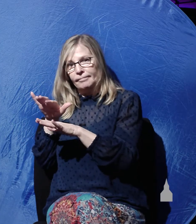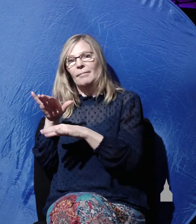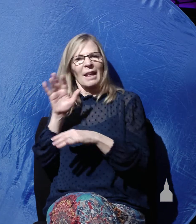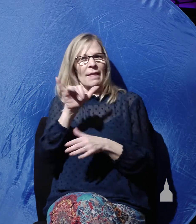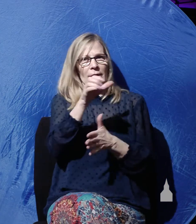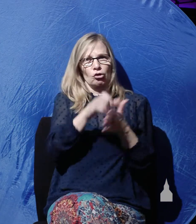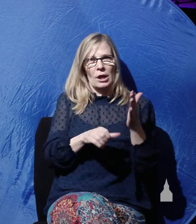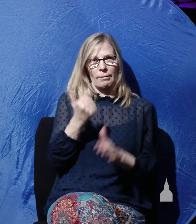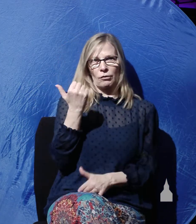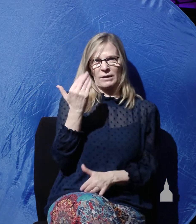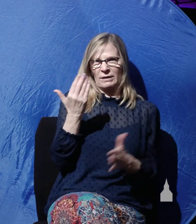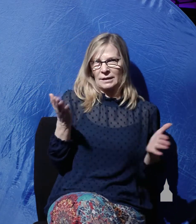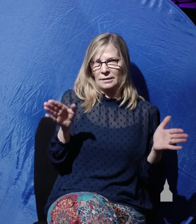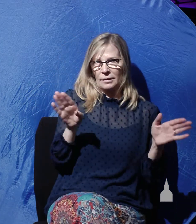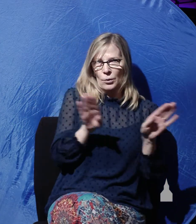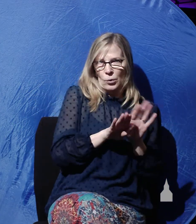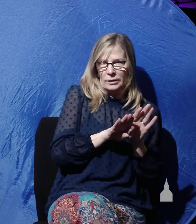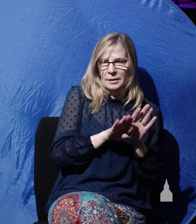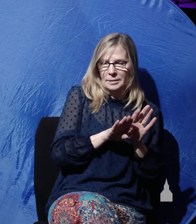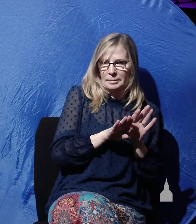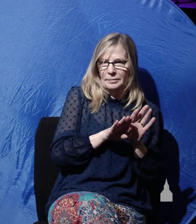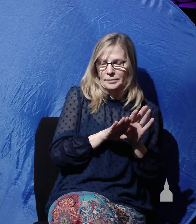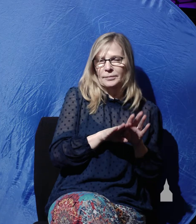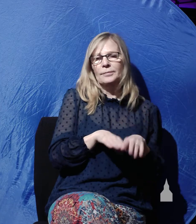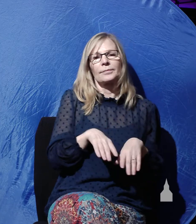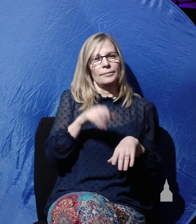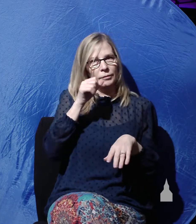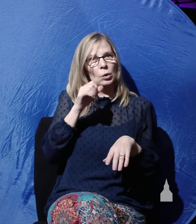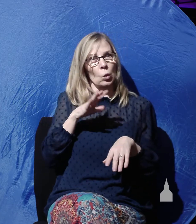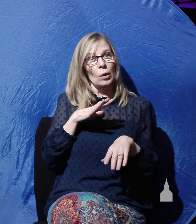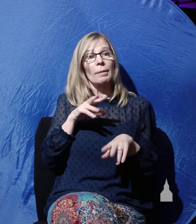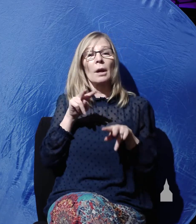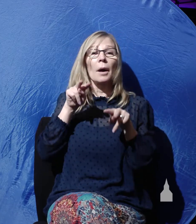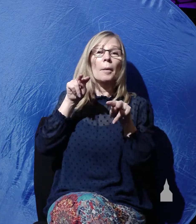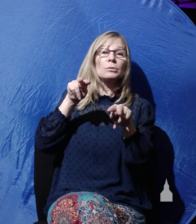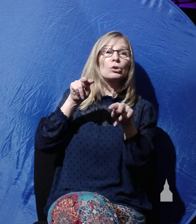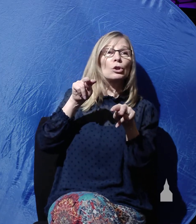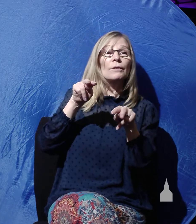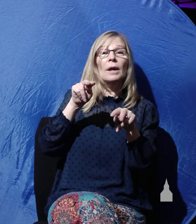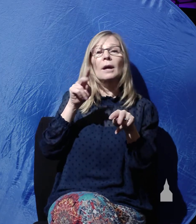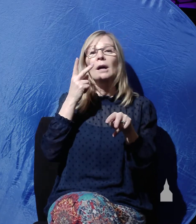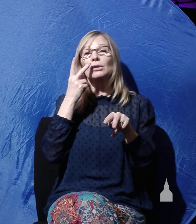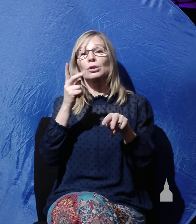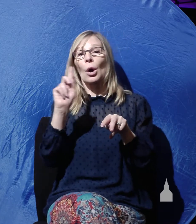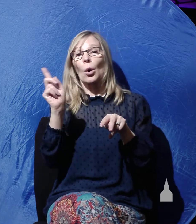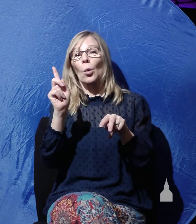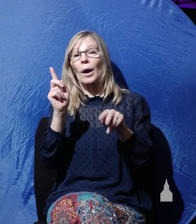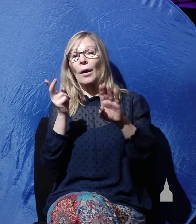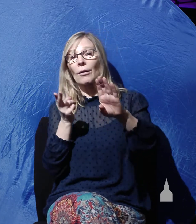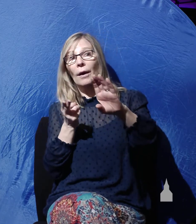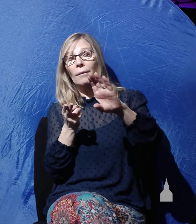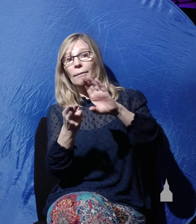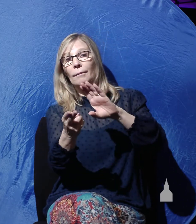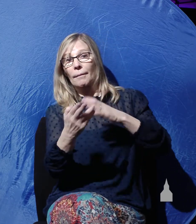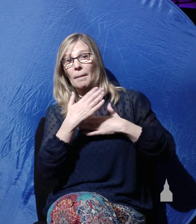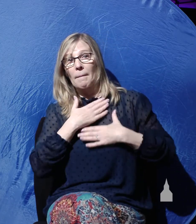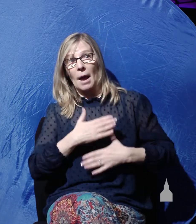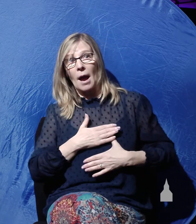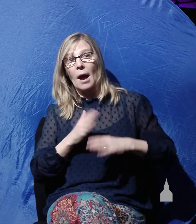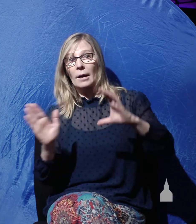15 ends, with these women seeing where Joseph and Nicodemus had placed the body